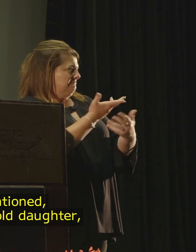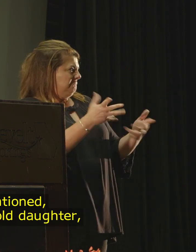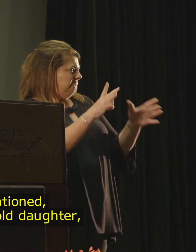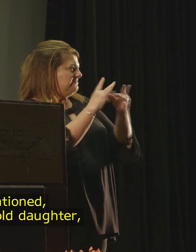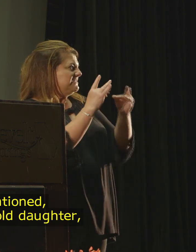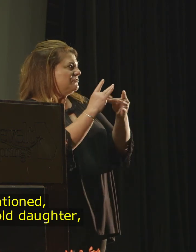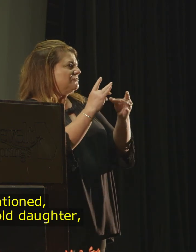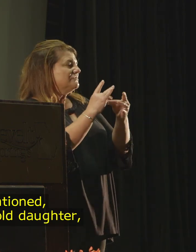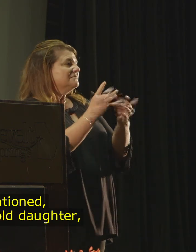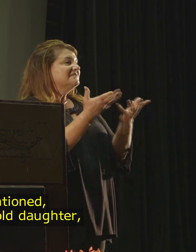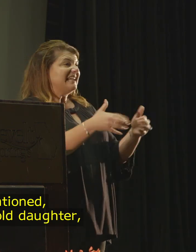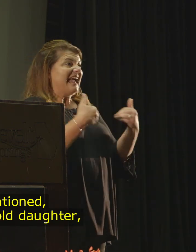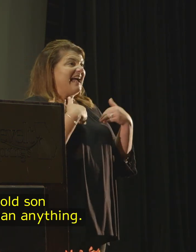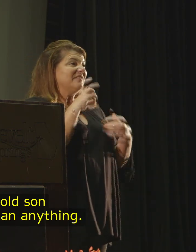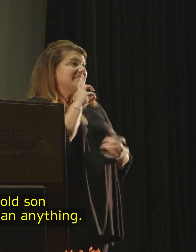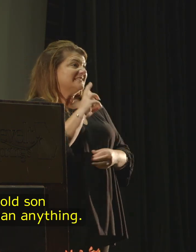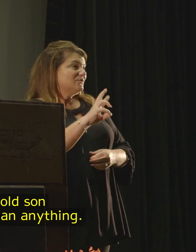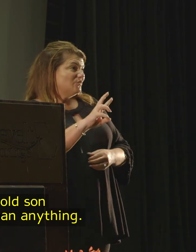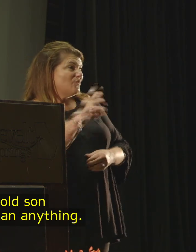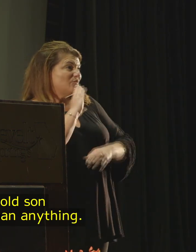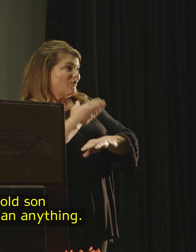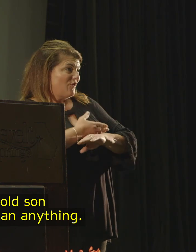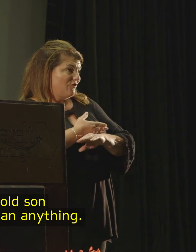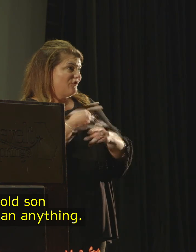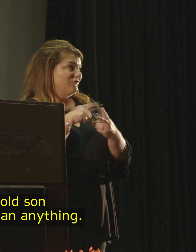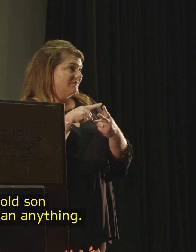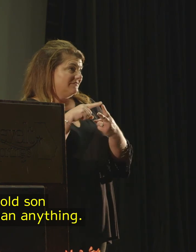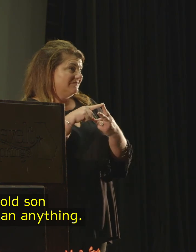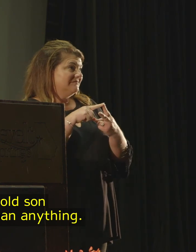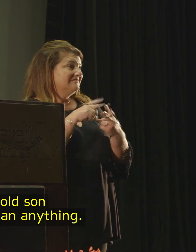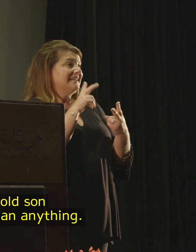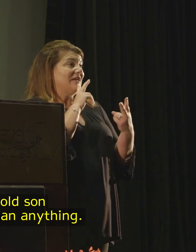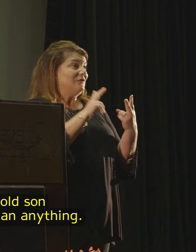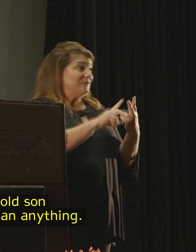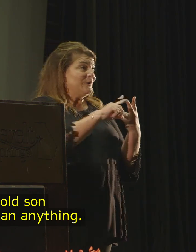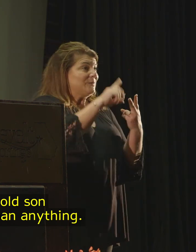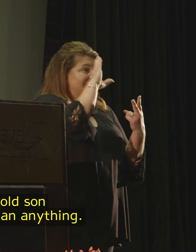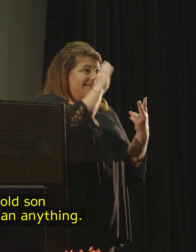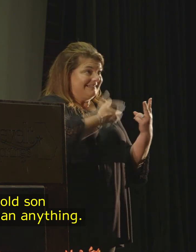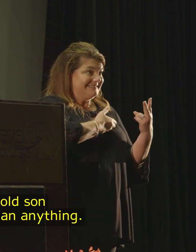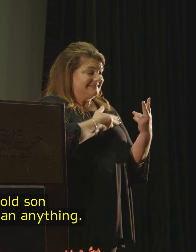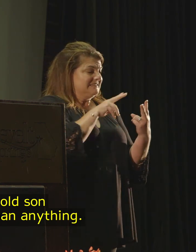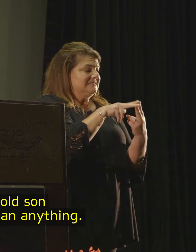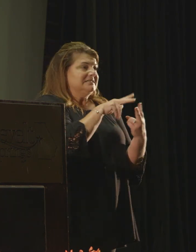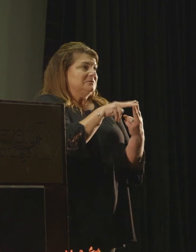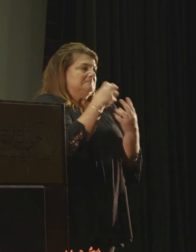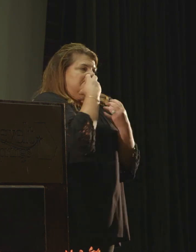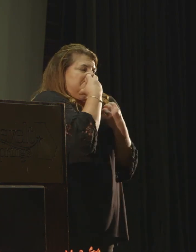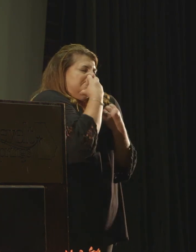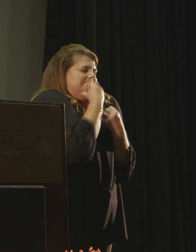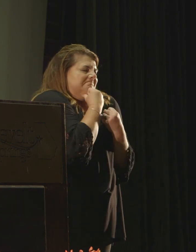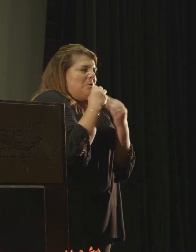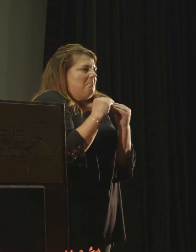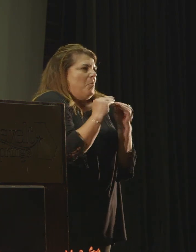six-year-old daughter, a three-year-old son, who I love more than anything.